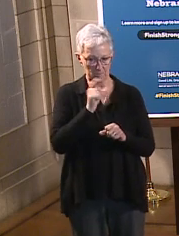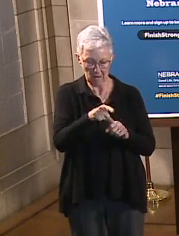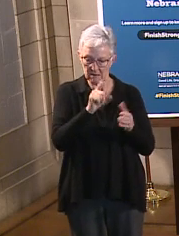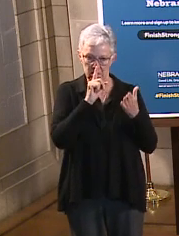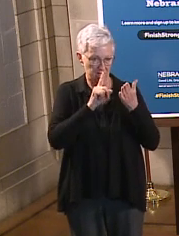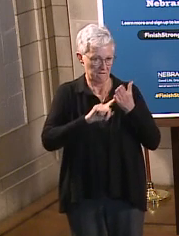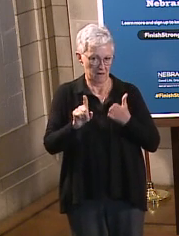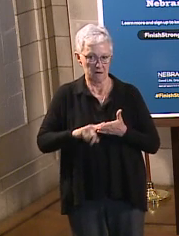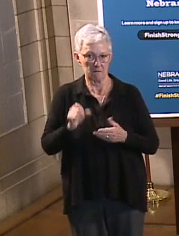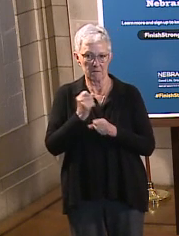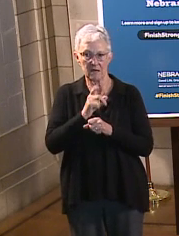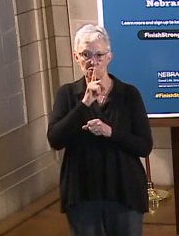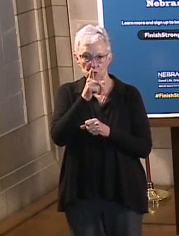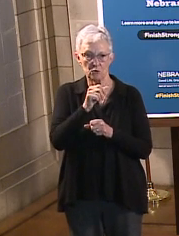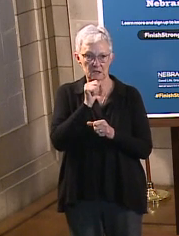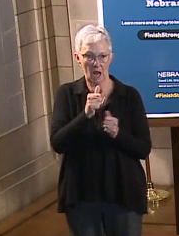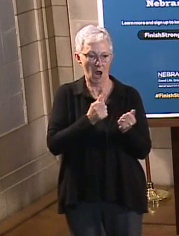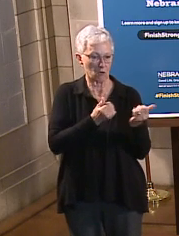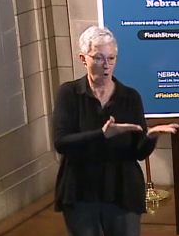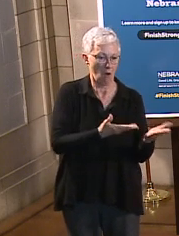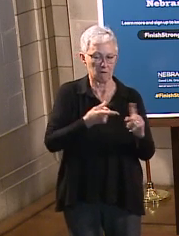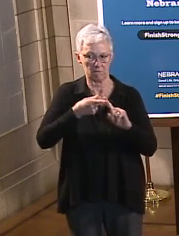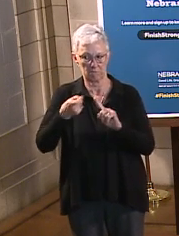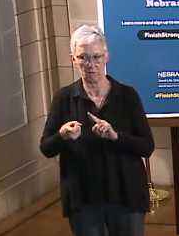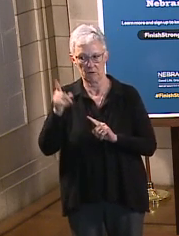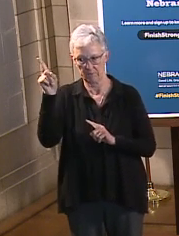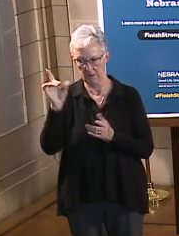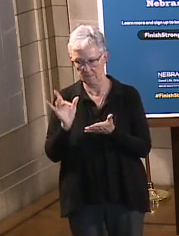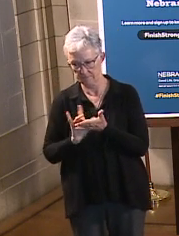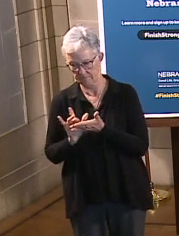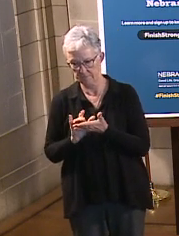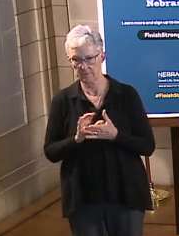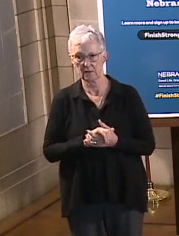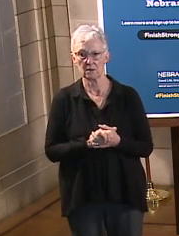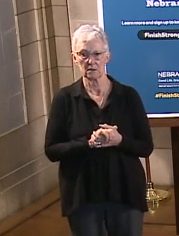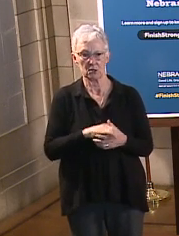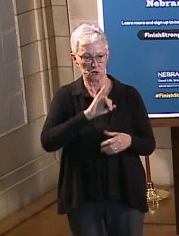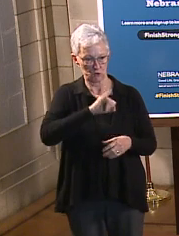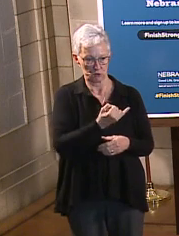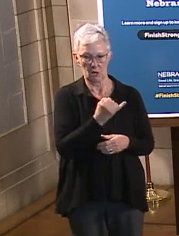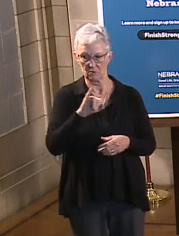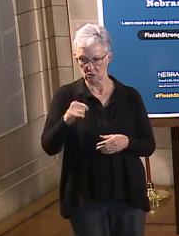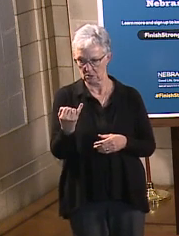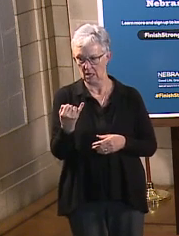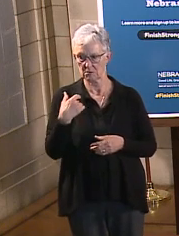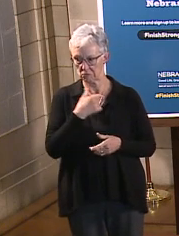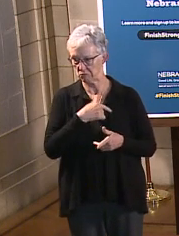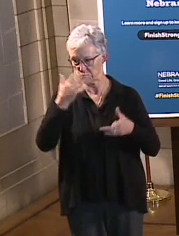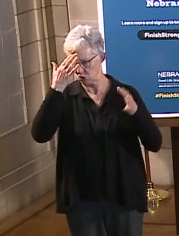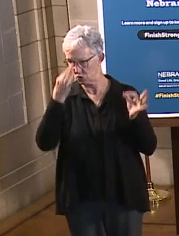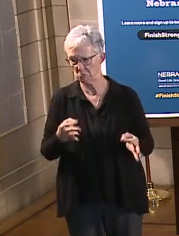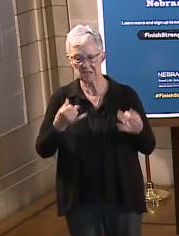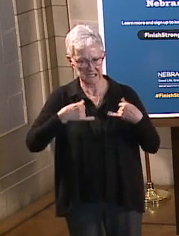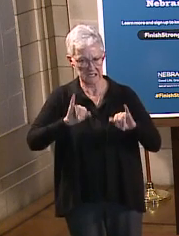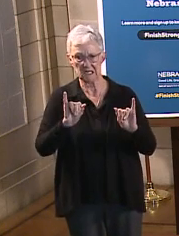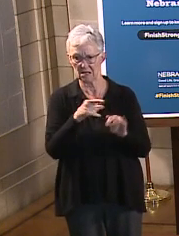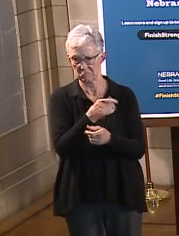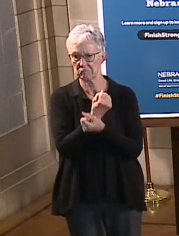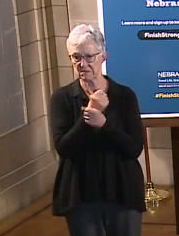So our national data suggests that the Johnson & Johnson Janssen vaccine continues to be safe and effective vaccine.